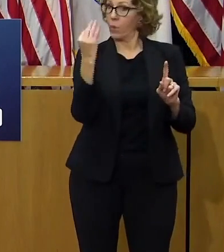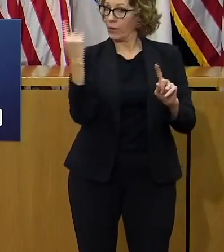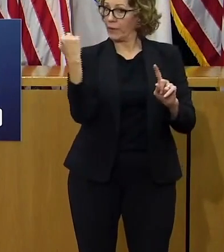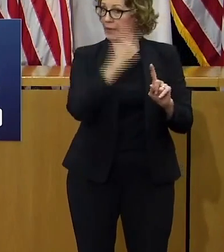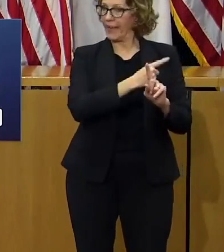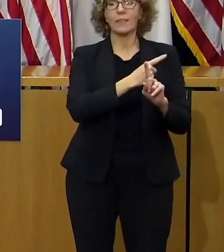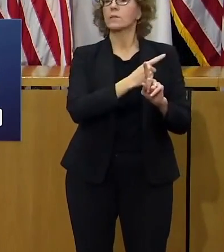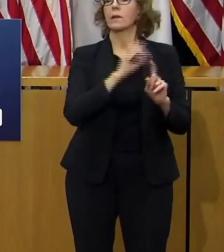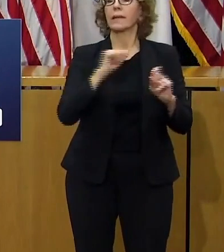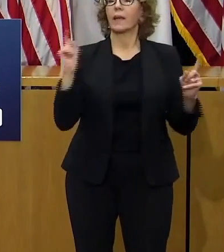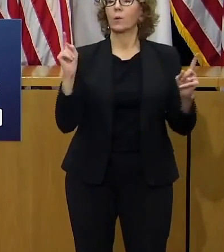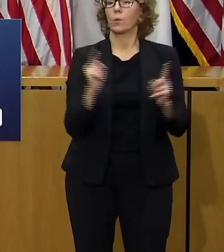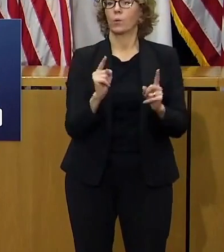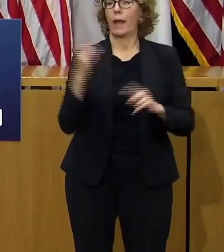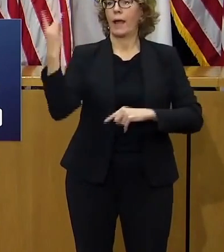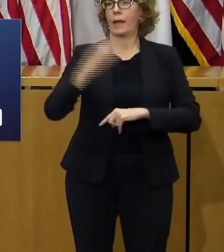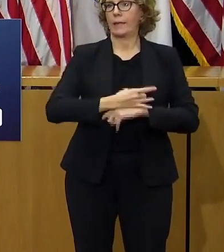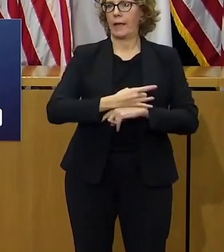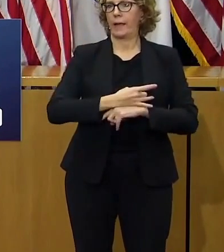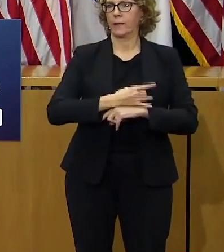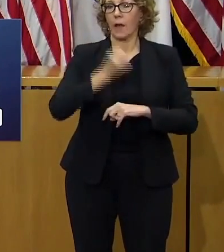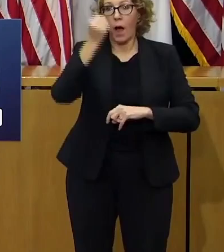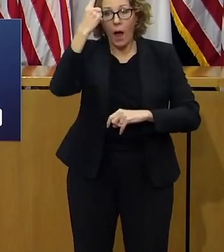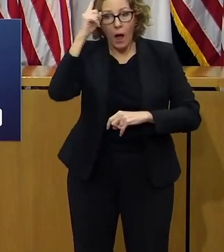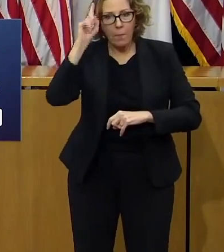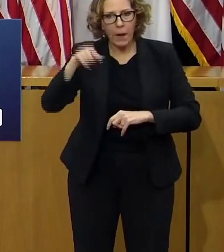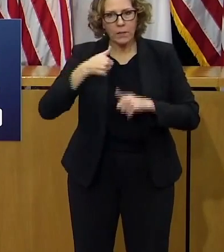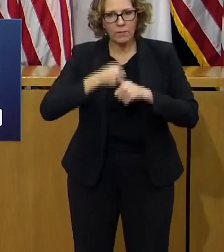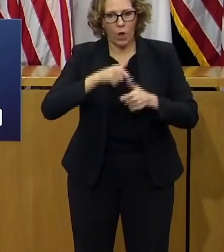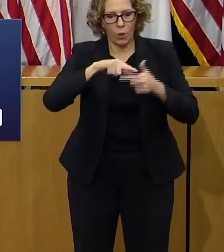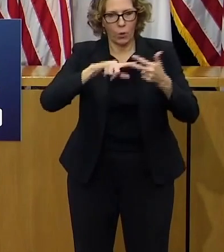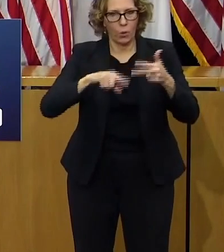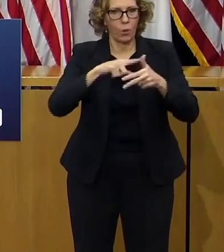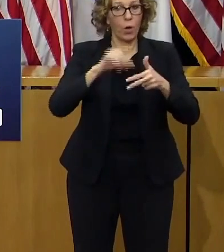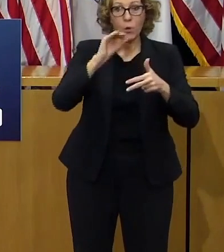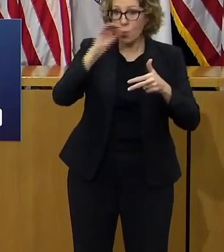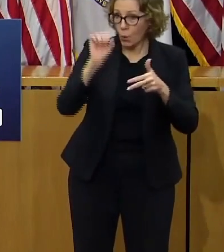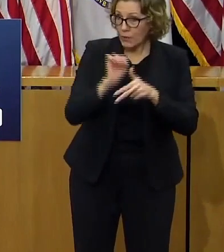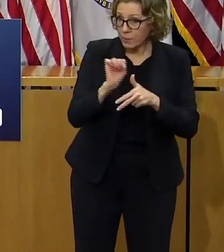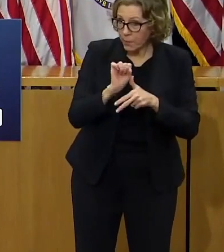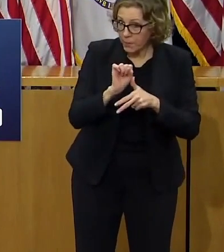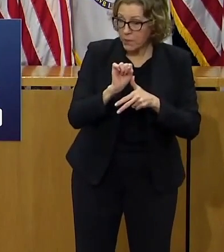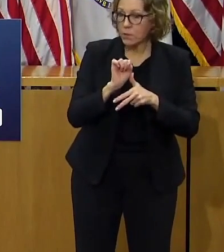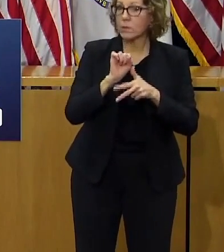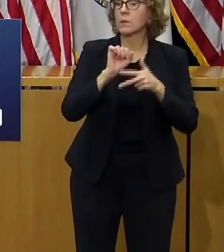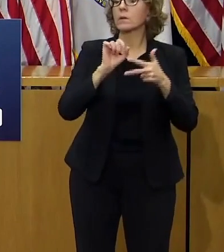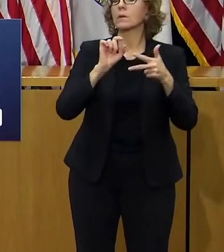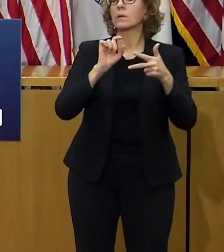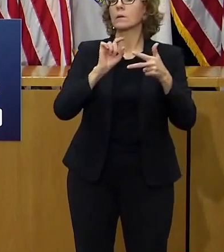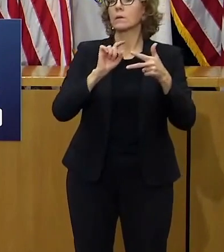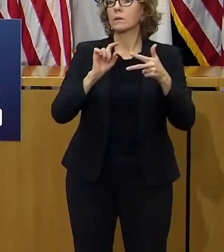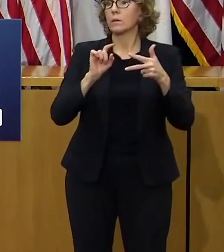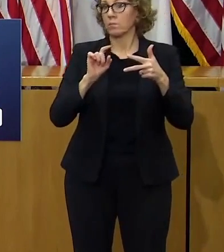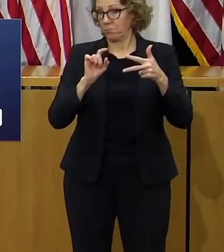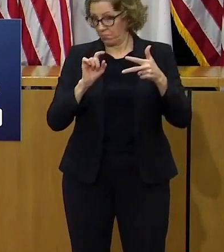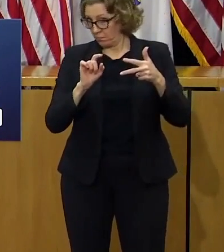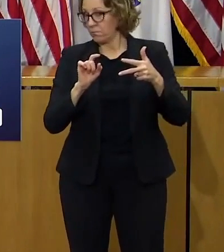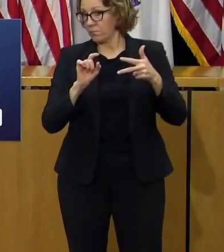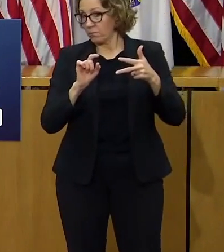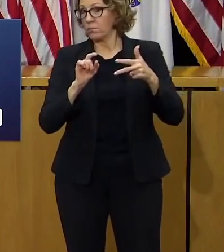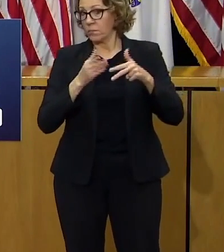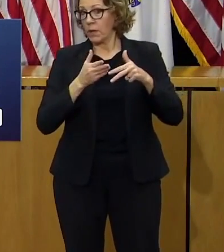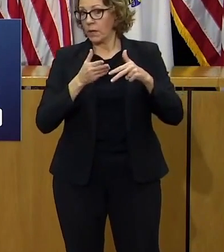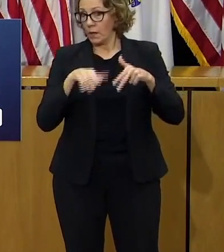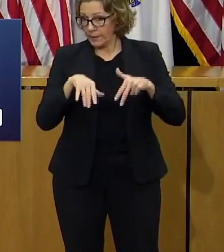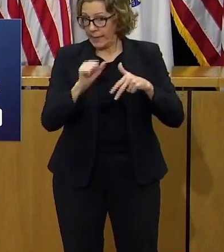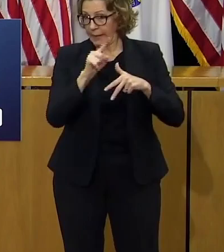to eight if they have not had and do not have any symptoms of covid a test either pcr